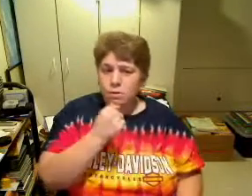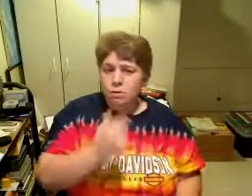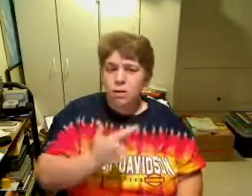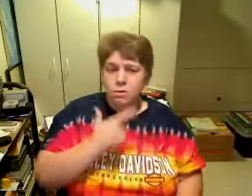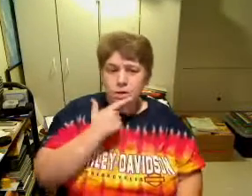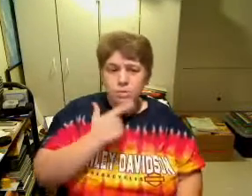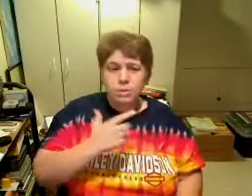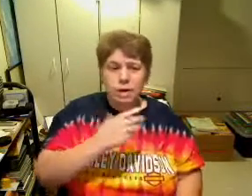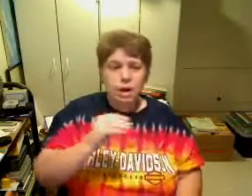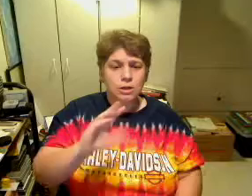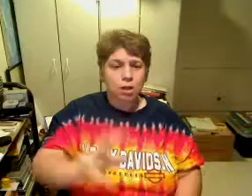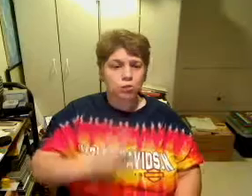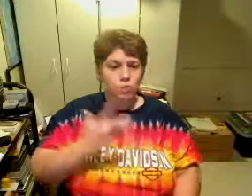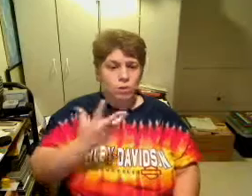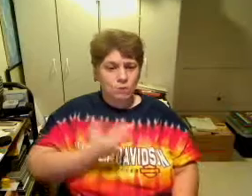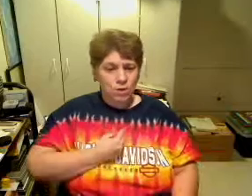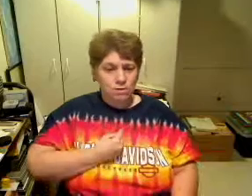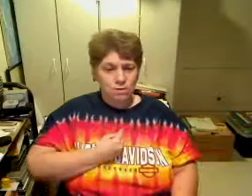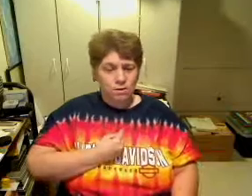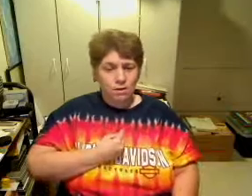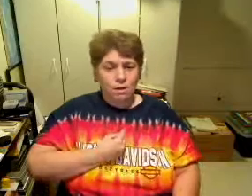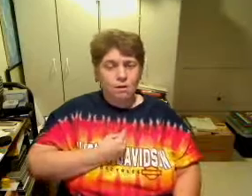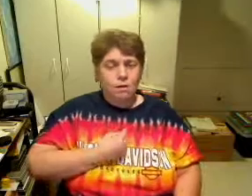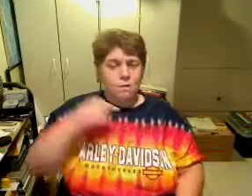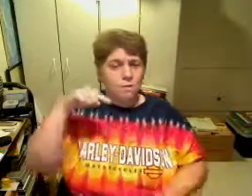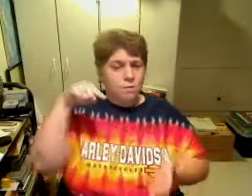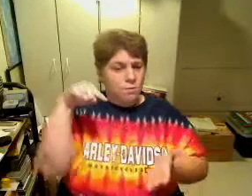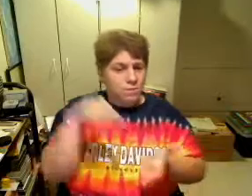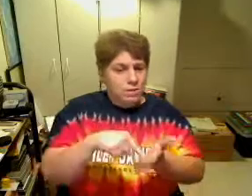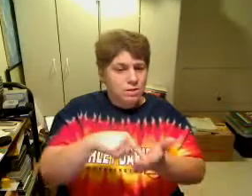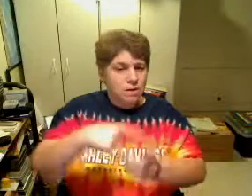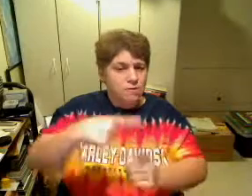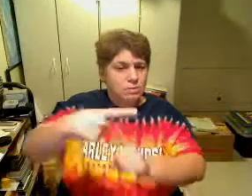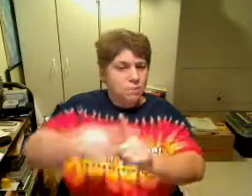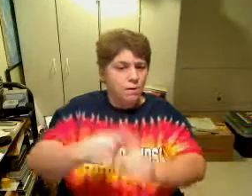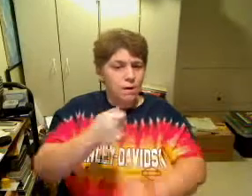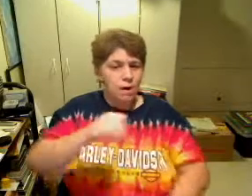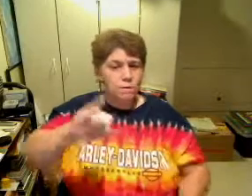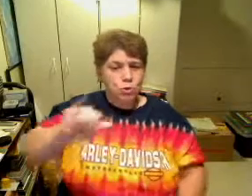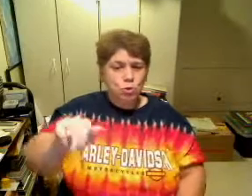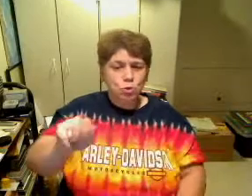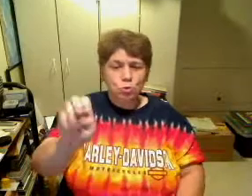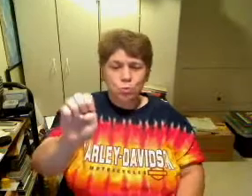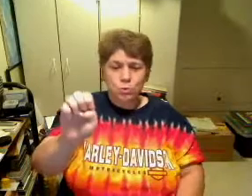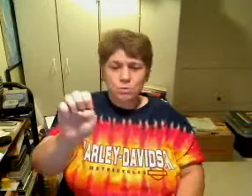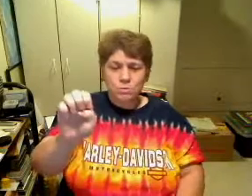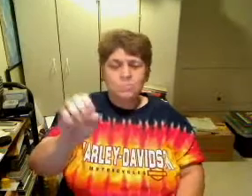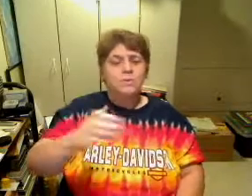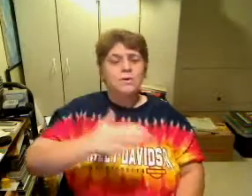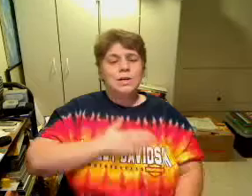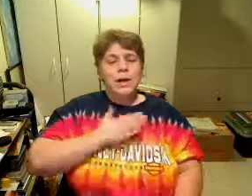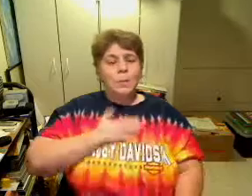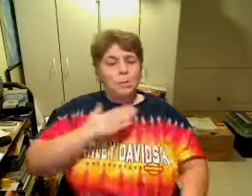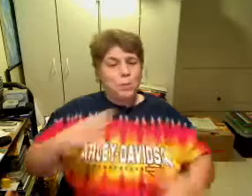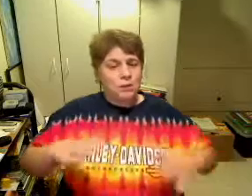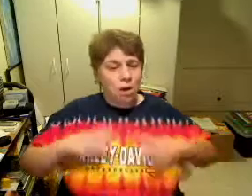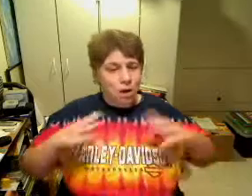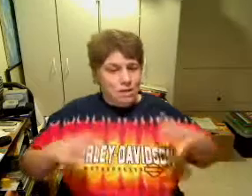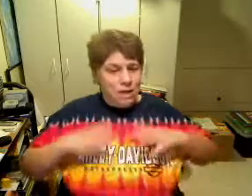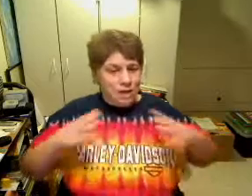I'm not sure what thought about. It's all my time to a huge cover for the eyes that